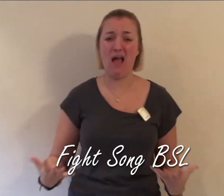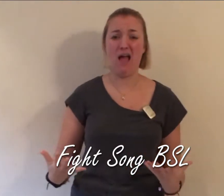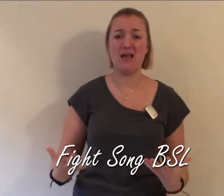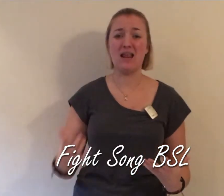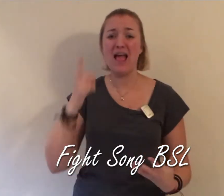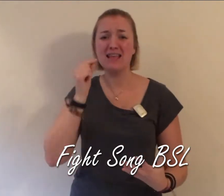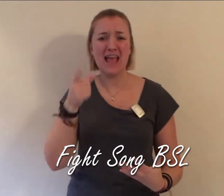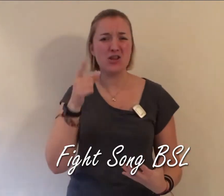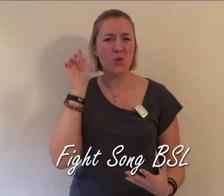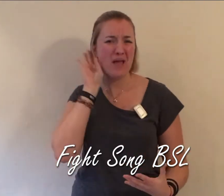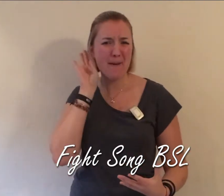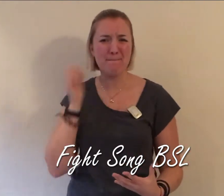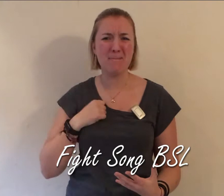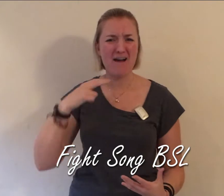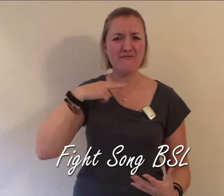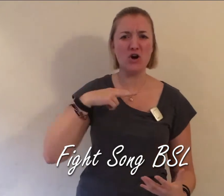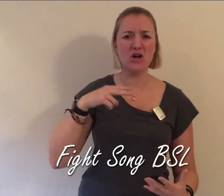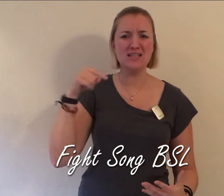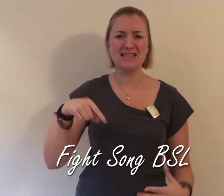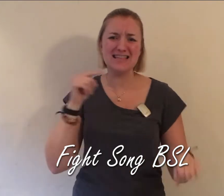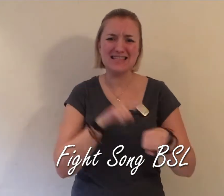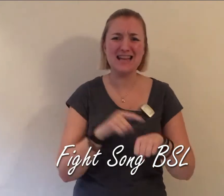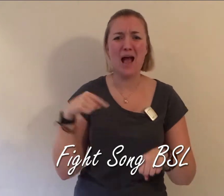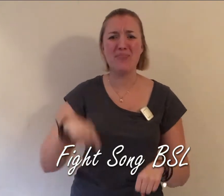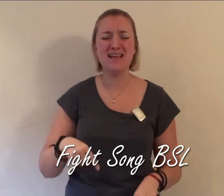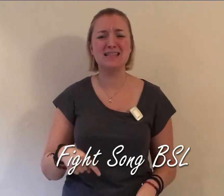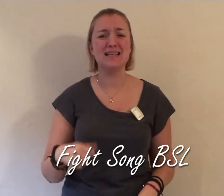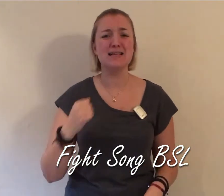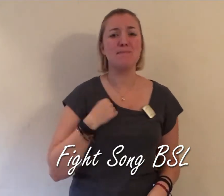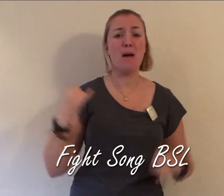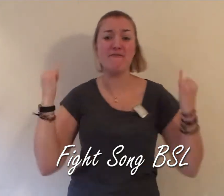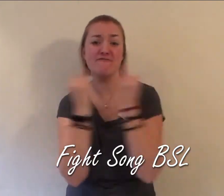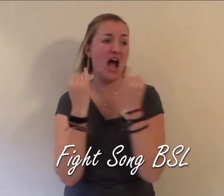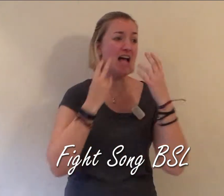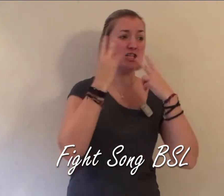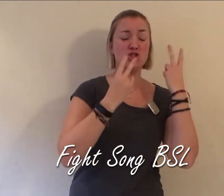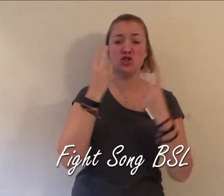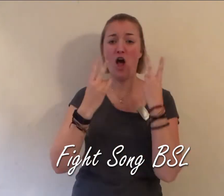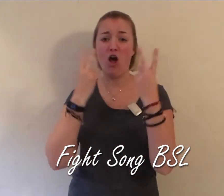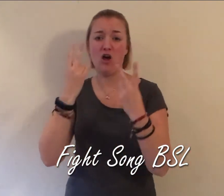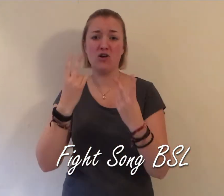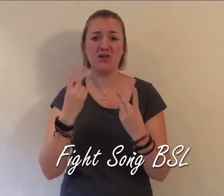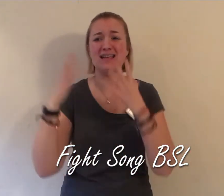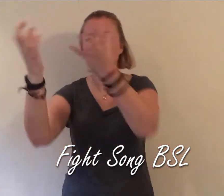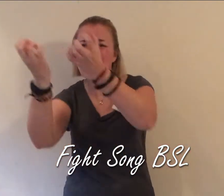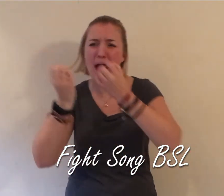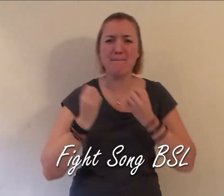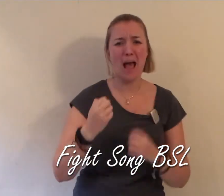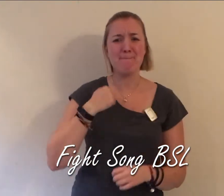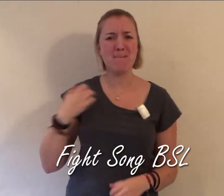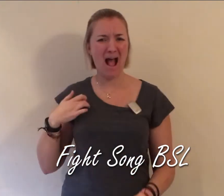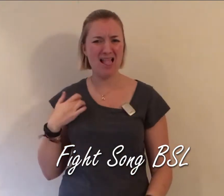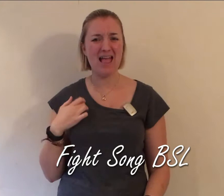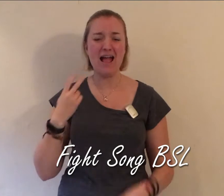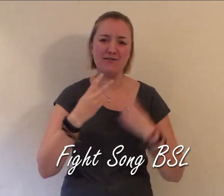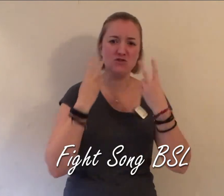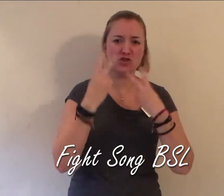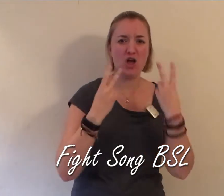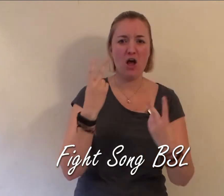Can you hear my voice this time? This is my fight song Take back my life song